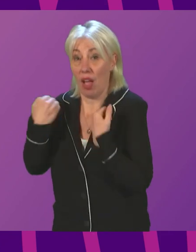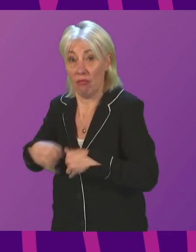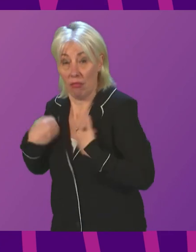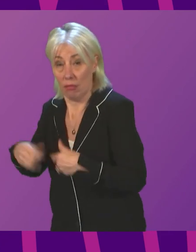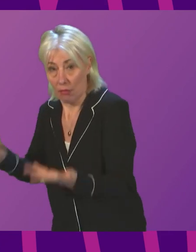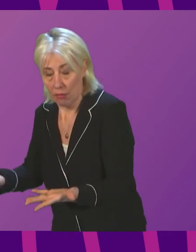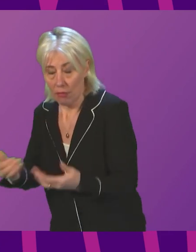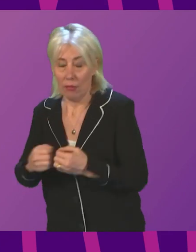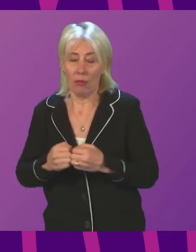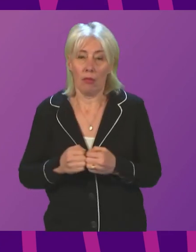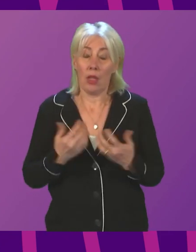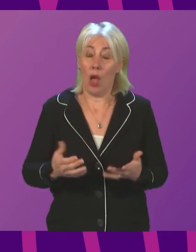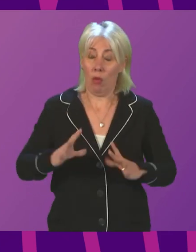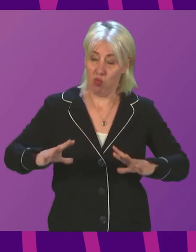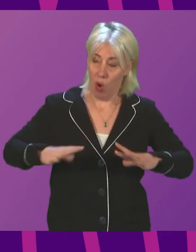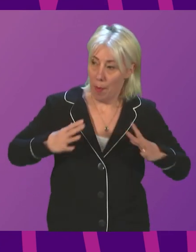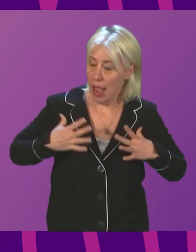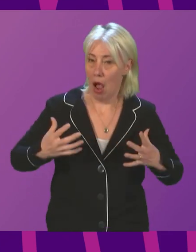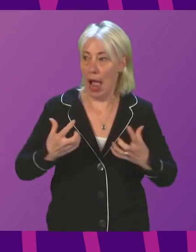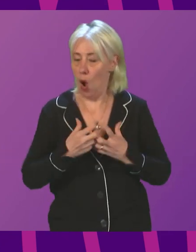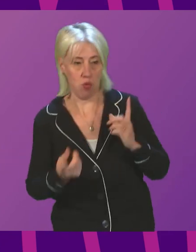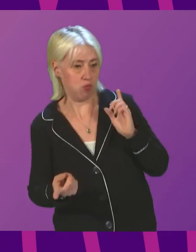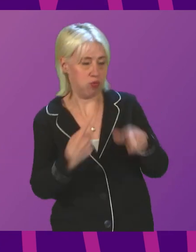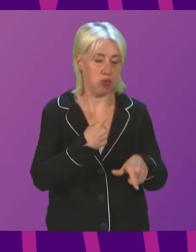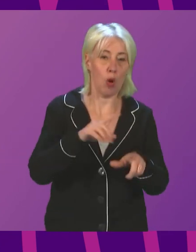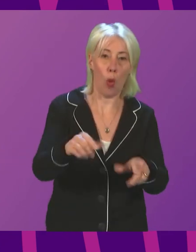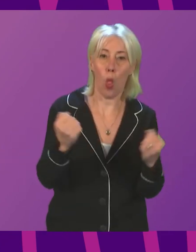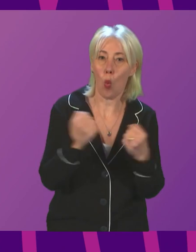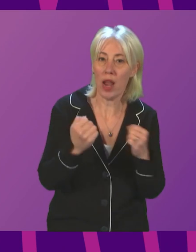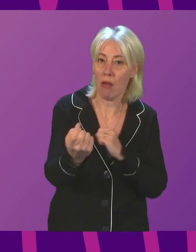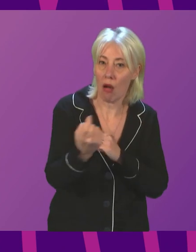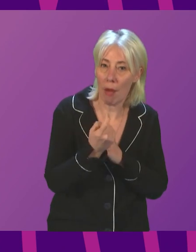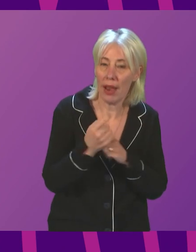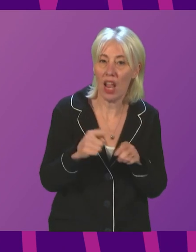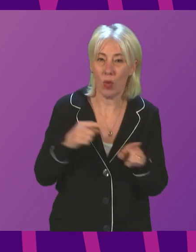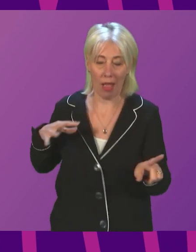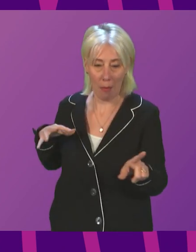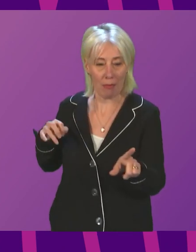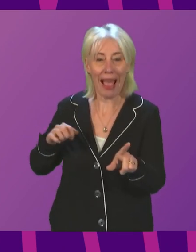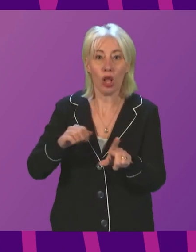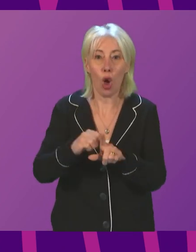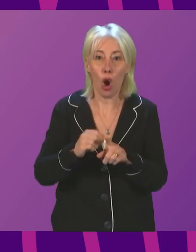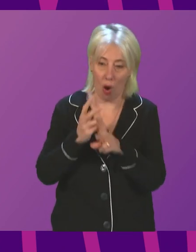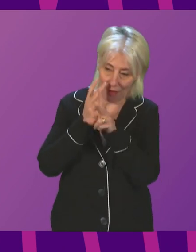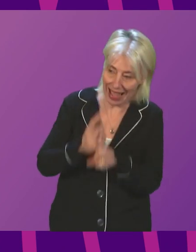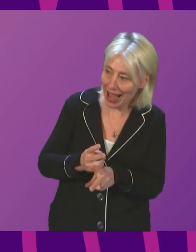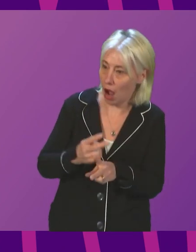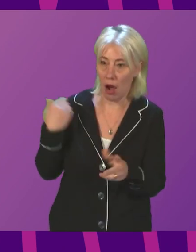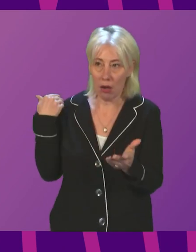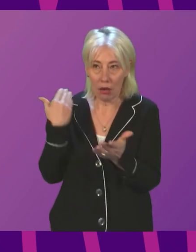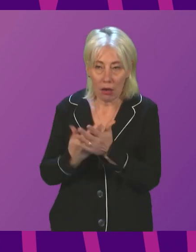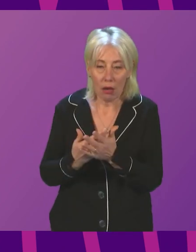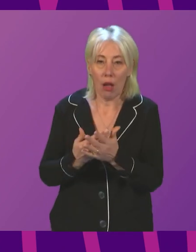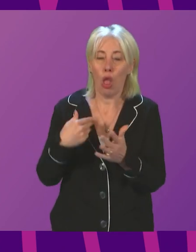They are also preparing for and responding to wider winter pressures, and dealing with the backlog of care built up in earlier stages of the